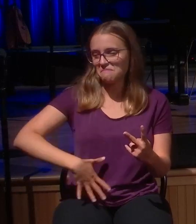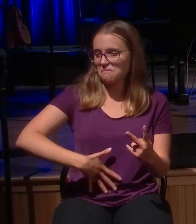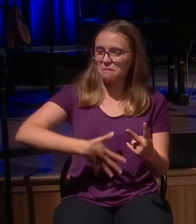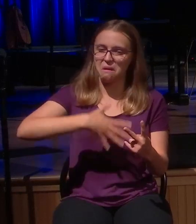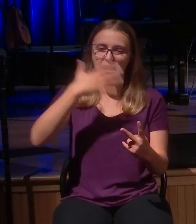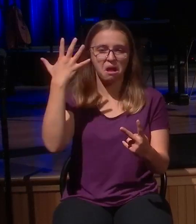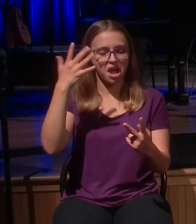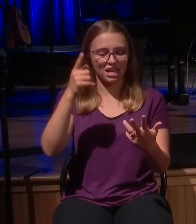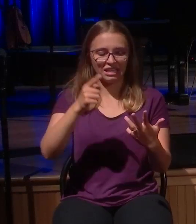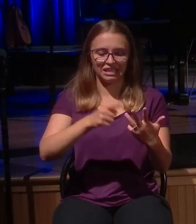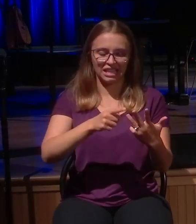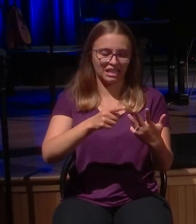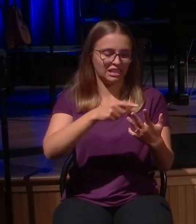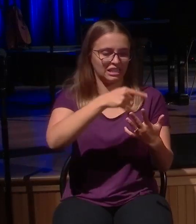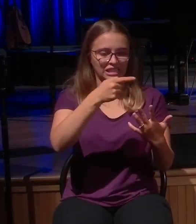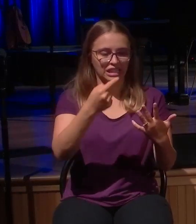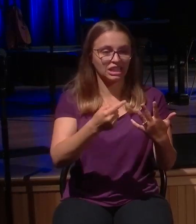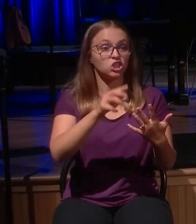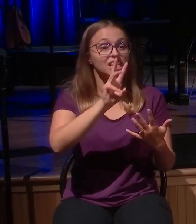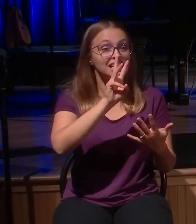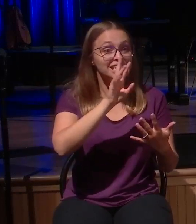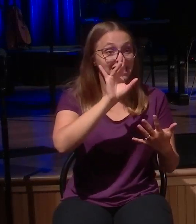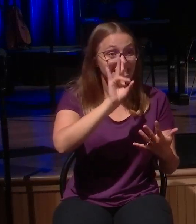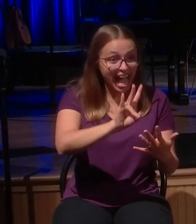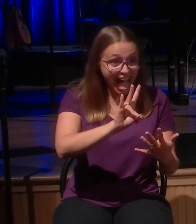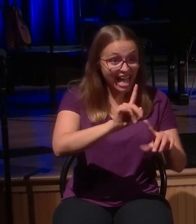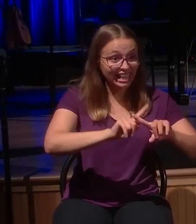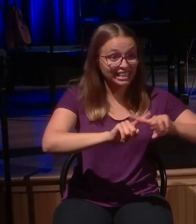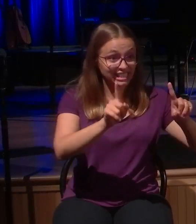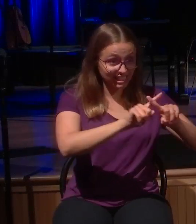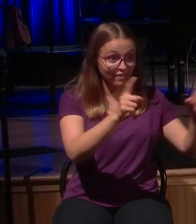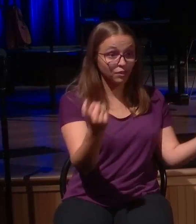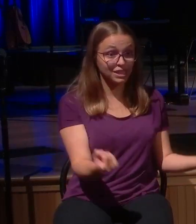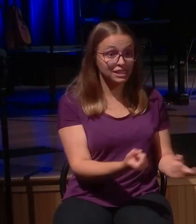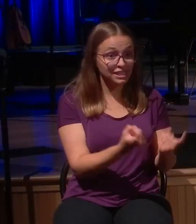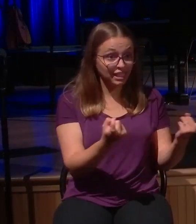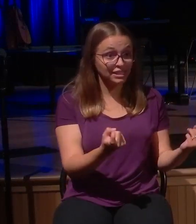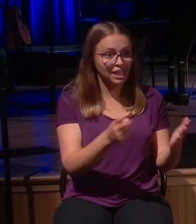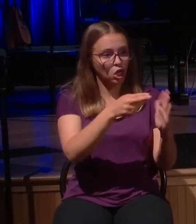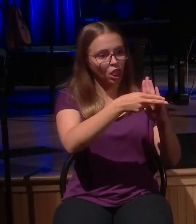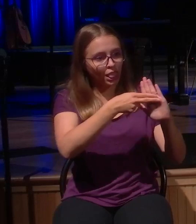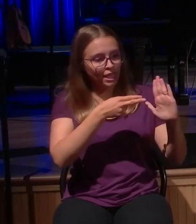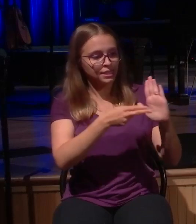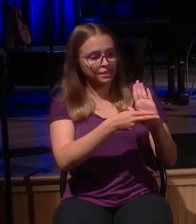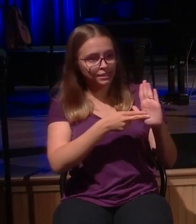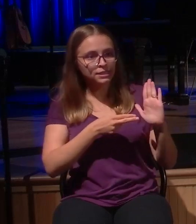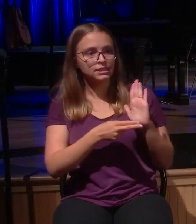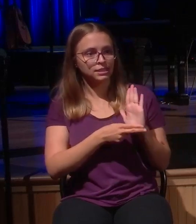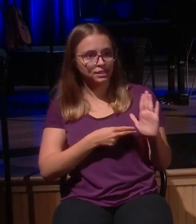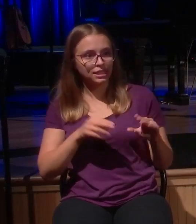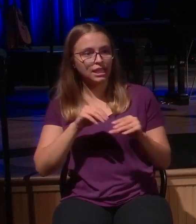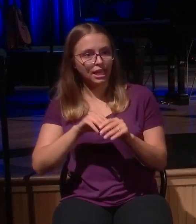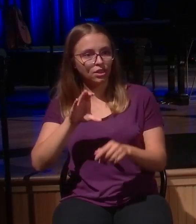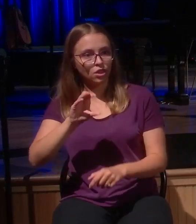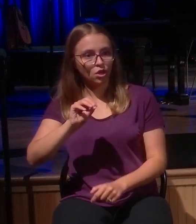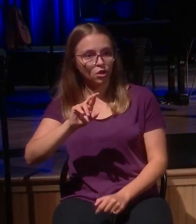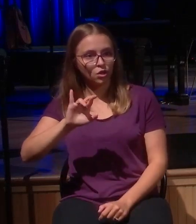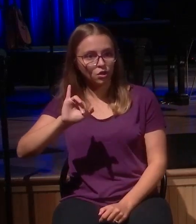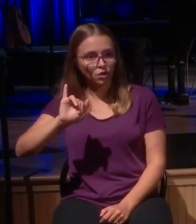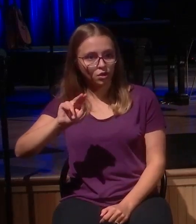And you look at the list, you're like, whoa, that's terrible. That's terrible. That's awful. Yeah, it is awful. It describes people that are blind, bound, brash. They don't